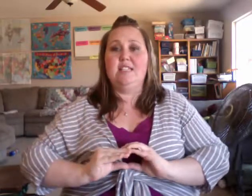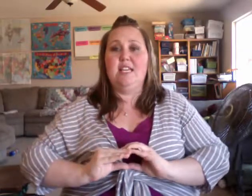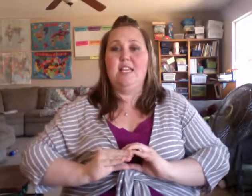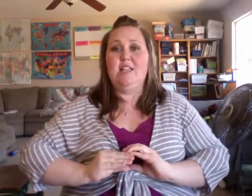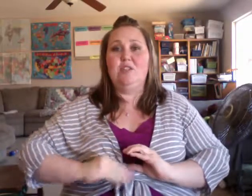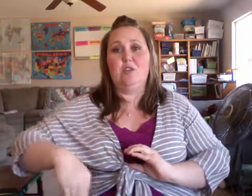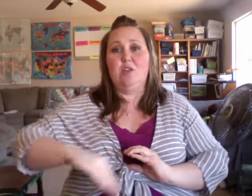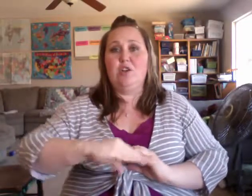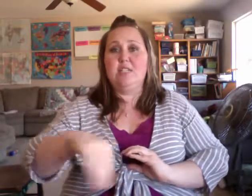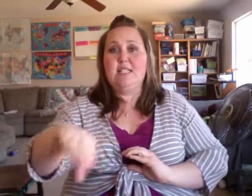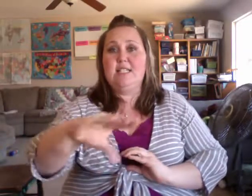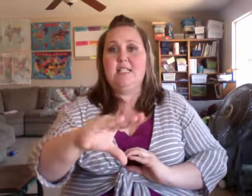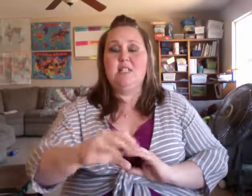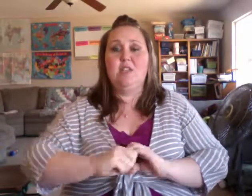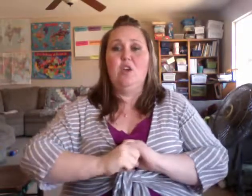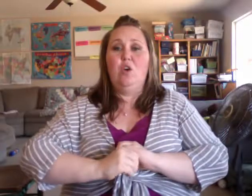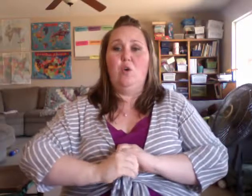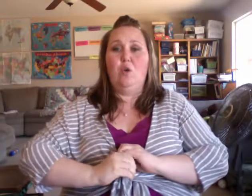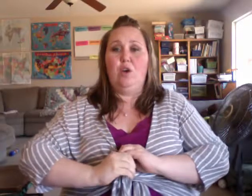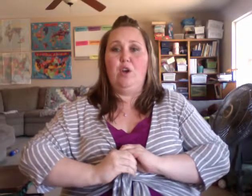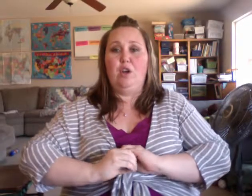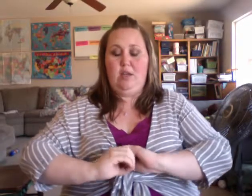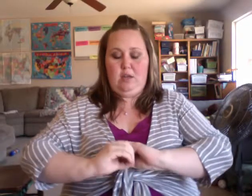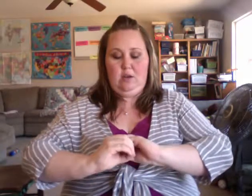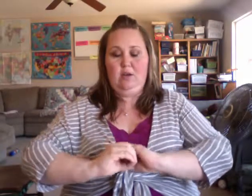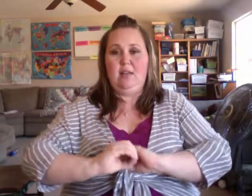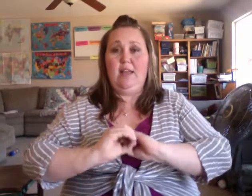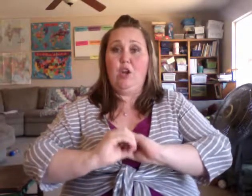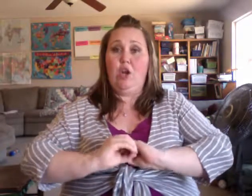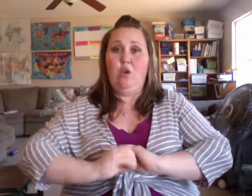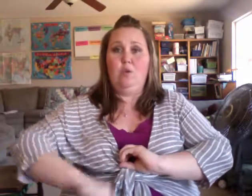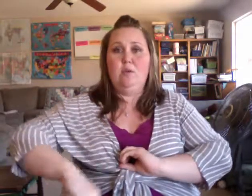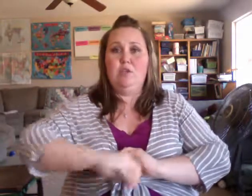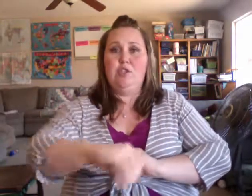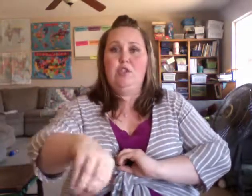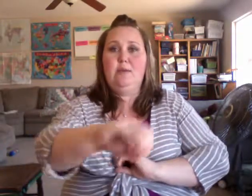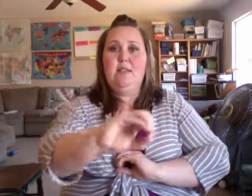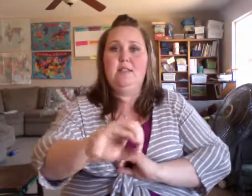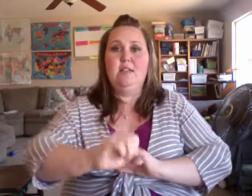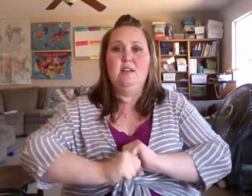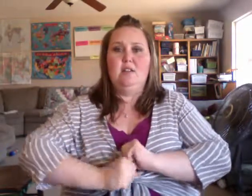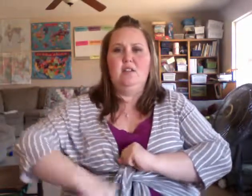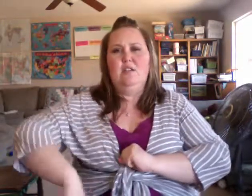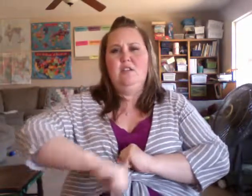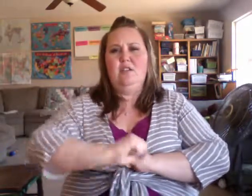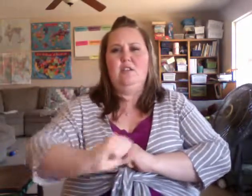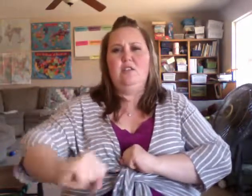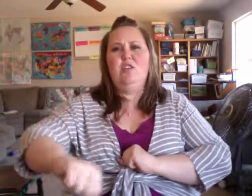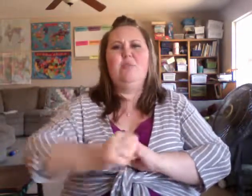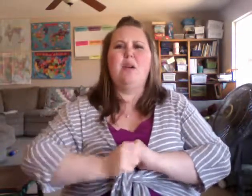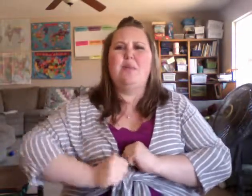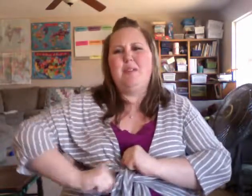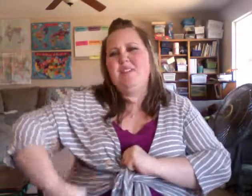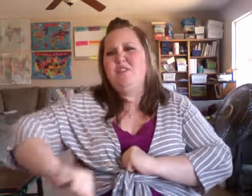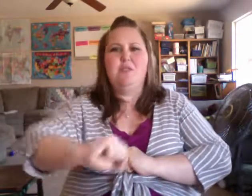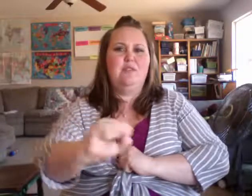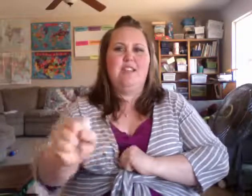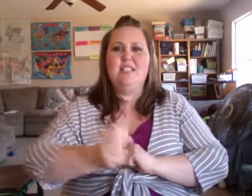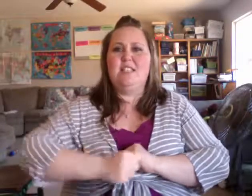C to show the large intestines or an O to show it. You could probably even do a fist